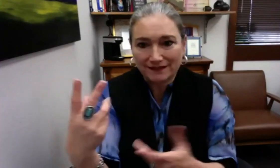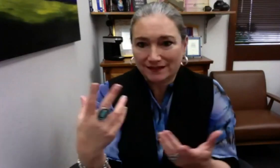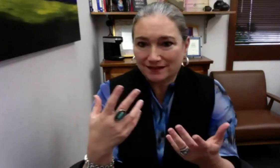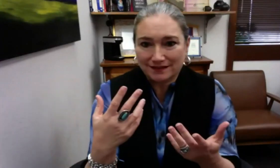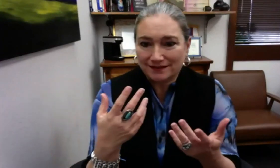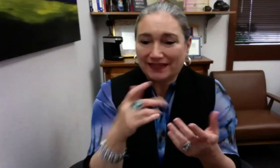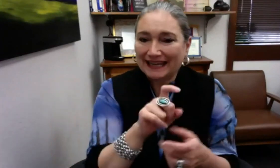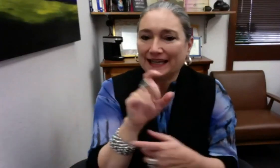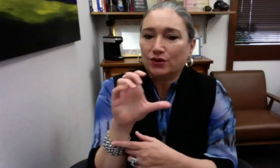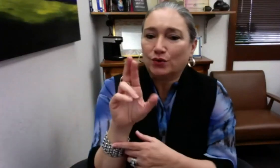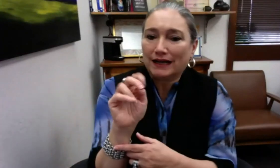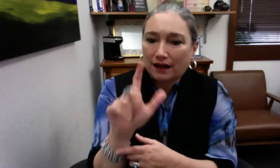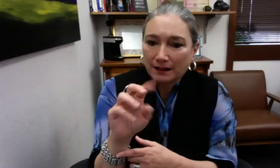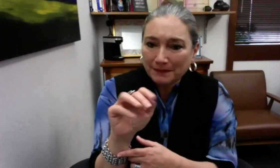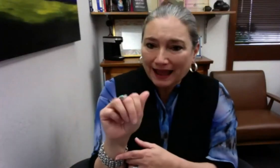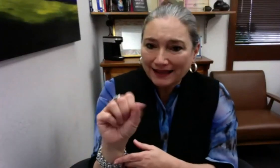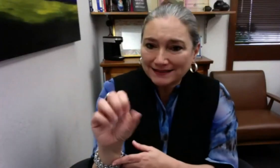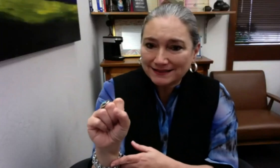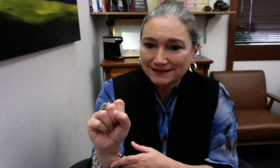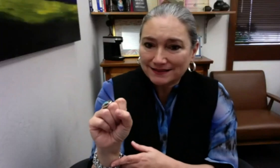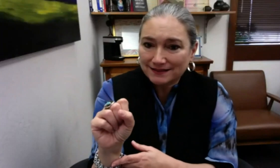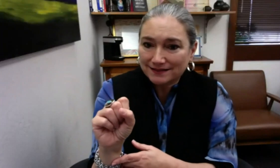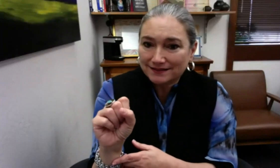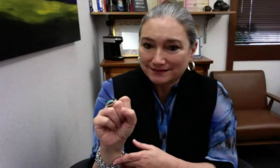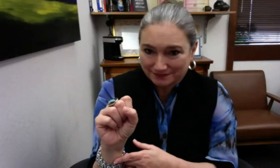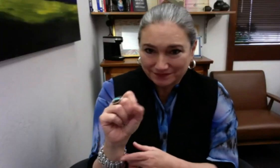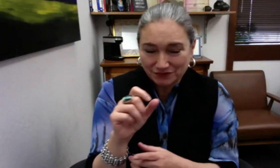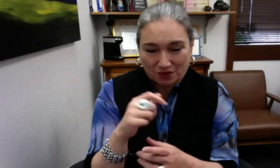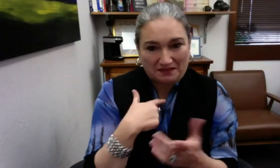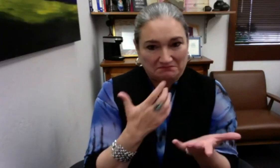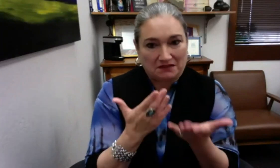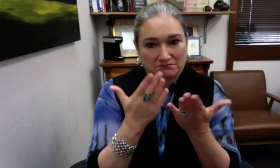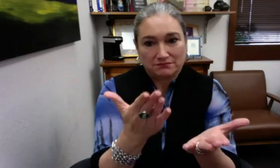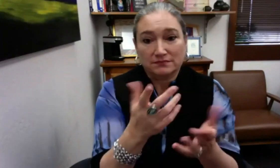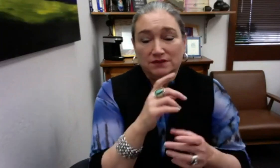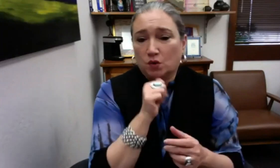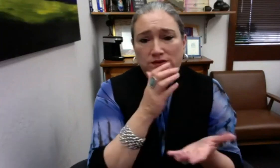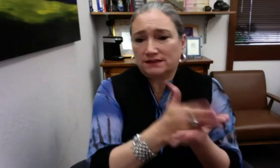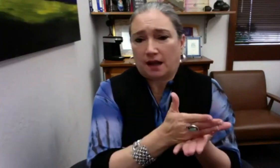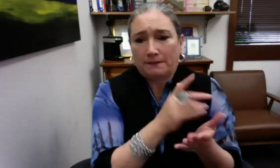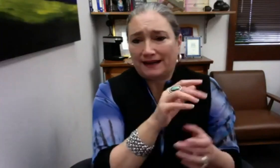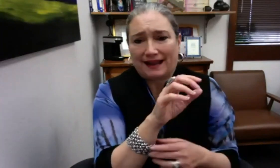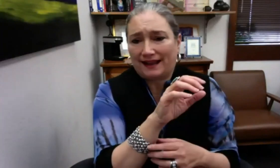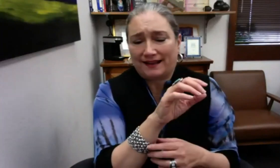support the 0-5 and K-12 ages. Having critical mass in the school.